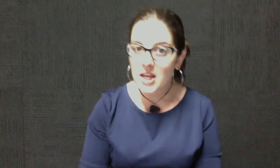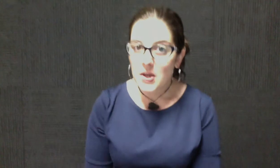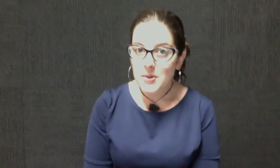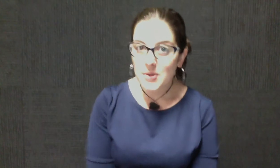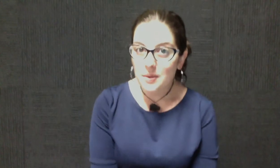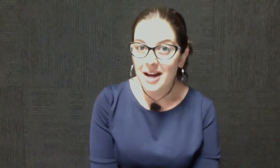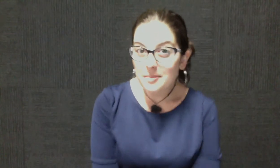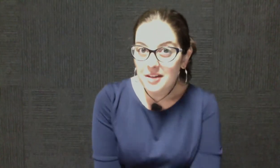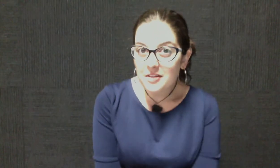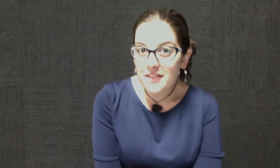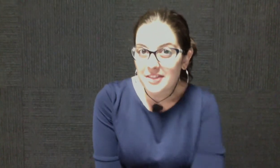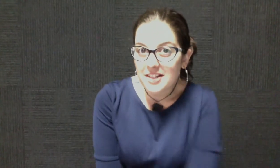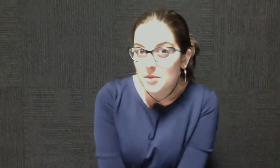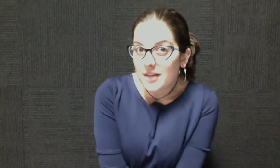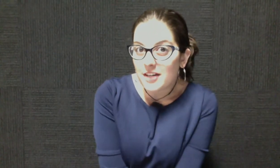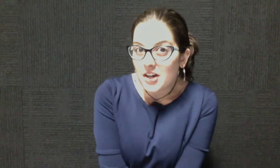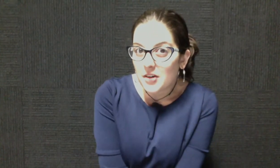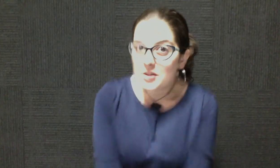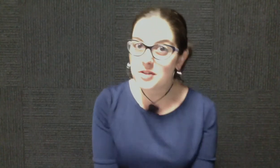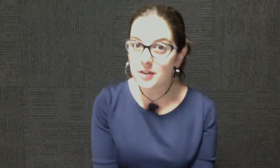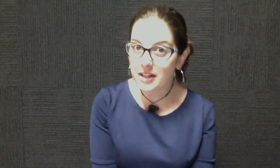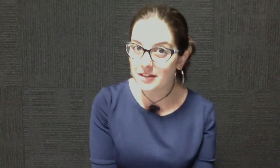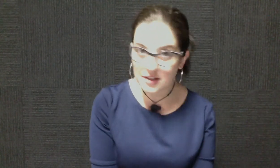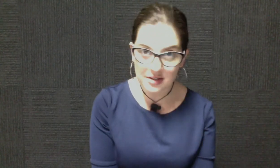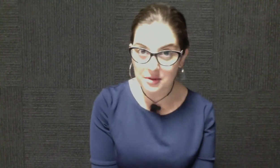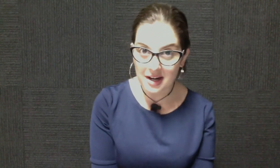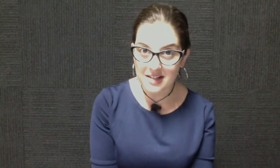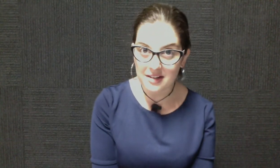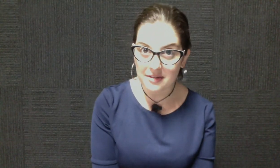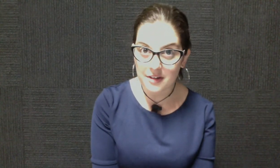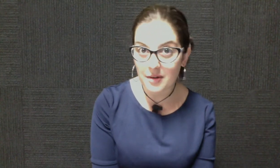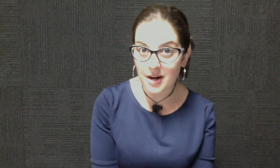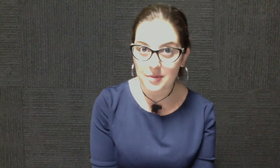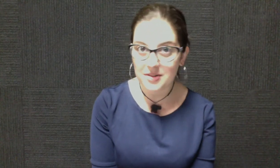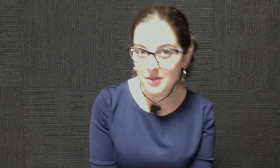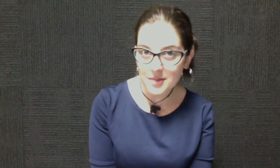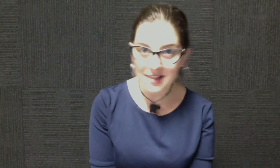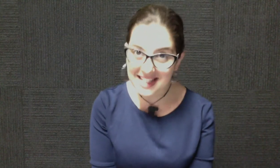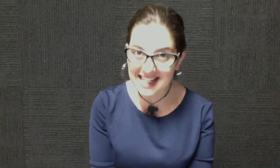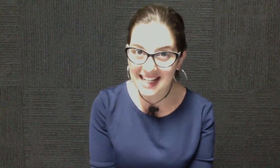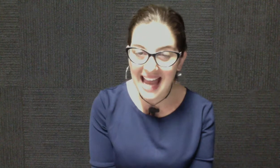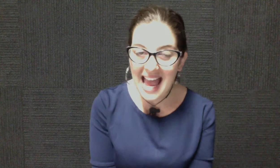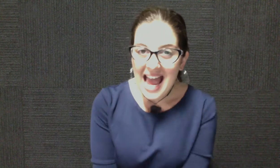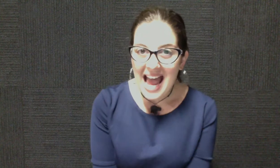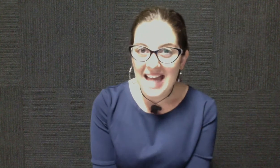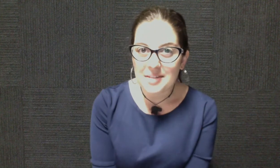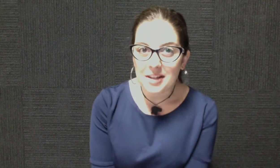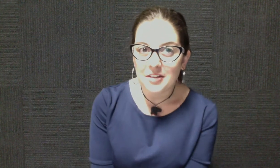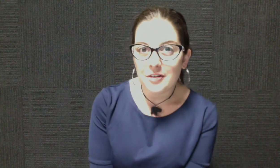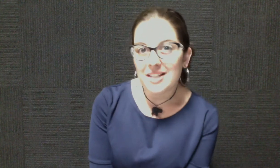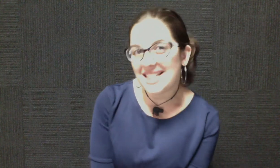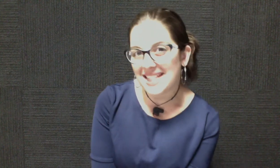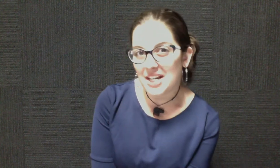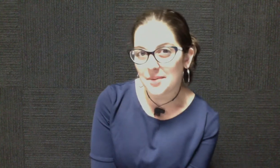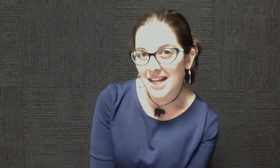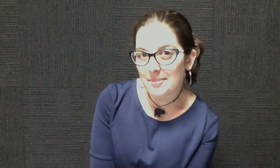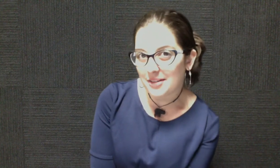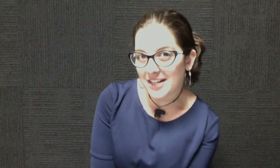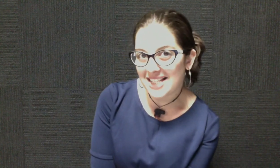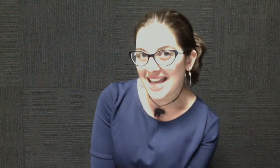So I hope that you found this quick video useful if you're still trying to figure out what songs you want to sing. And we look forward to seeing you in a couple of weeks at